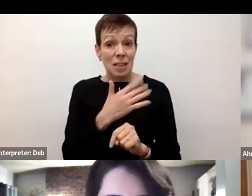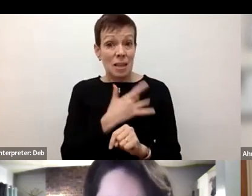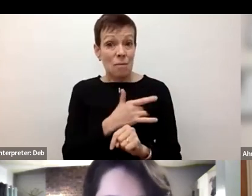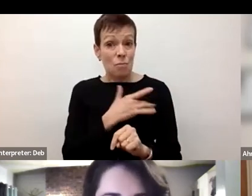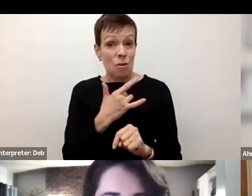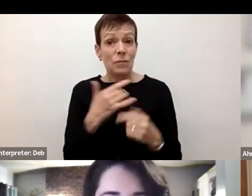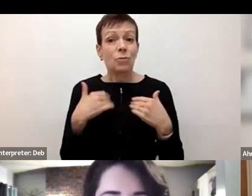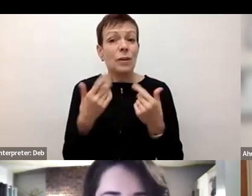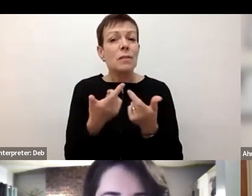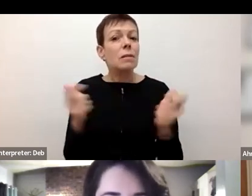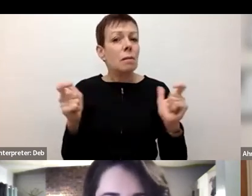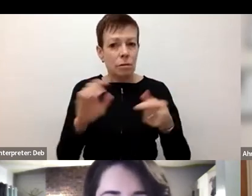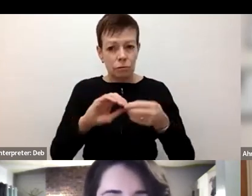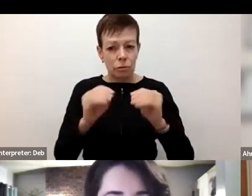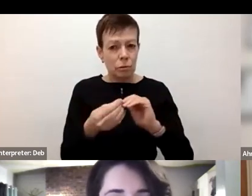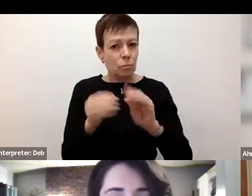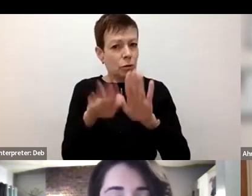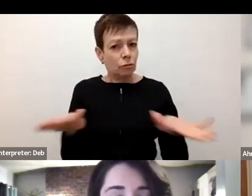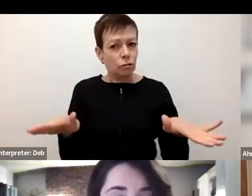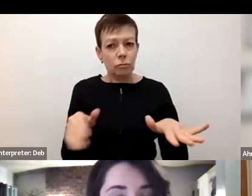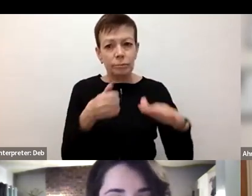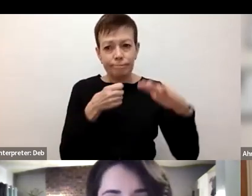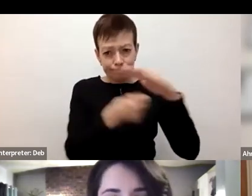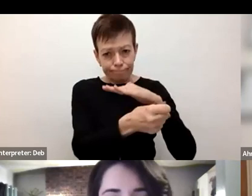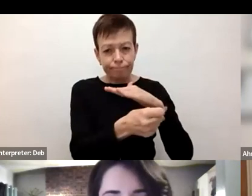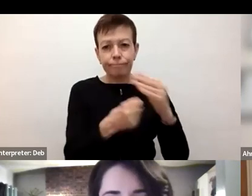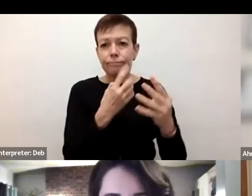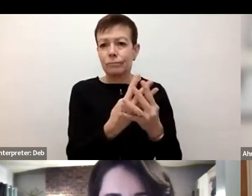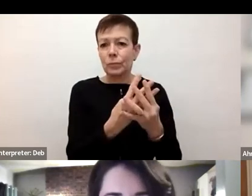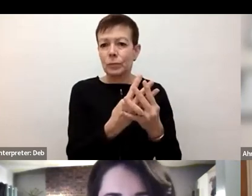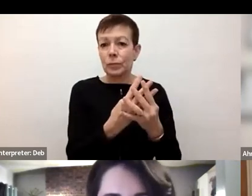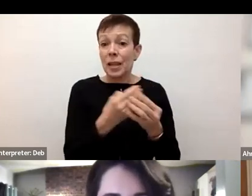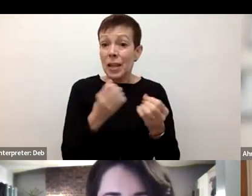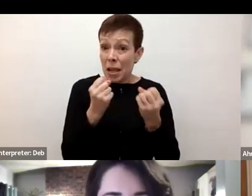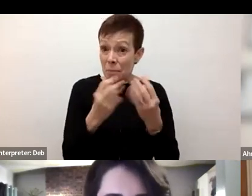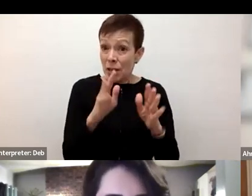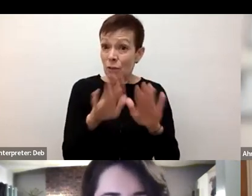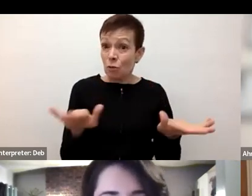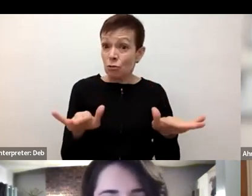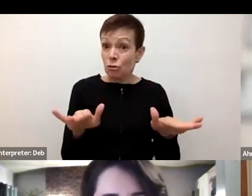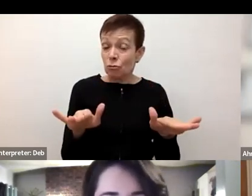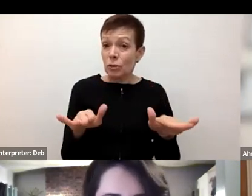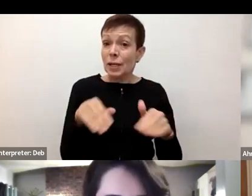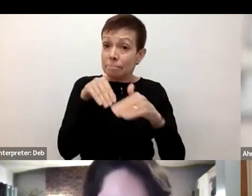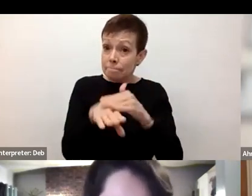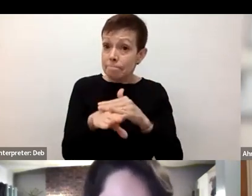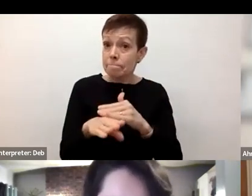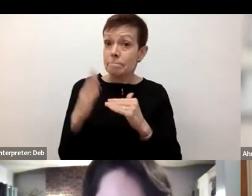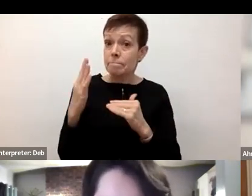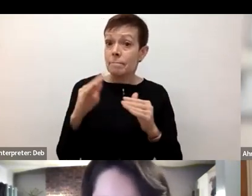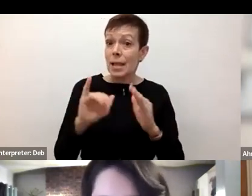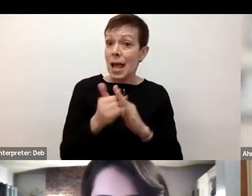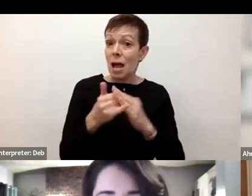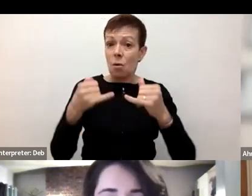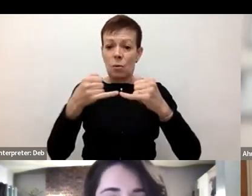of children who are detained, and many of those children are crossing the border at Roxton Road because of the Safe Third